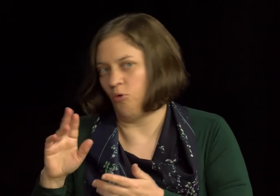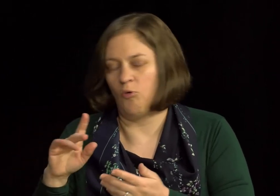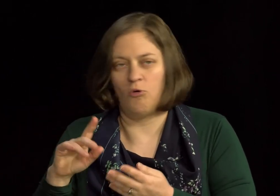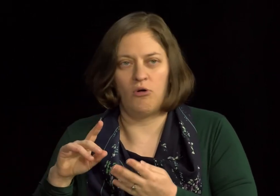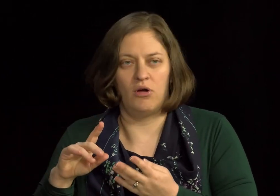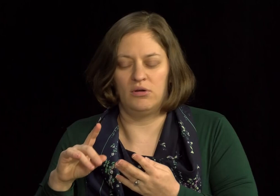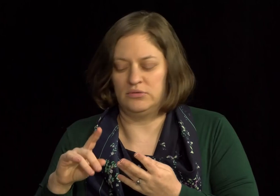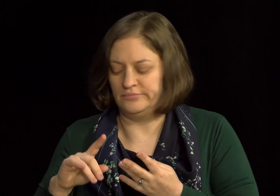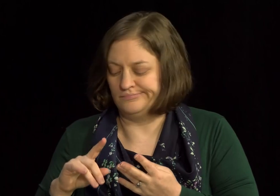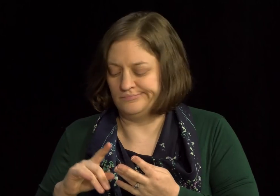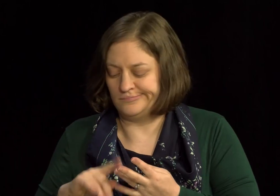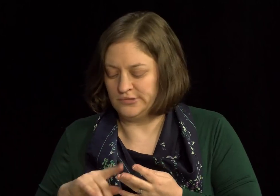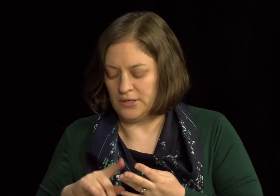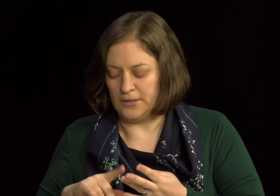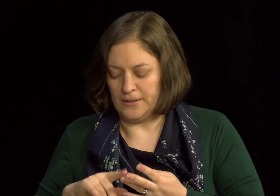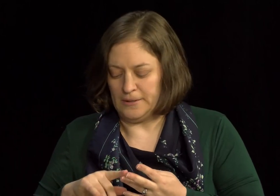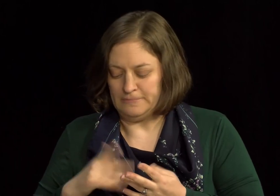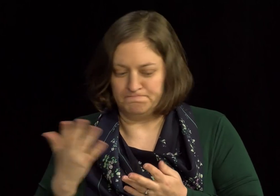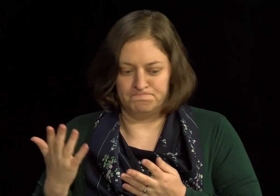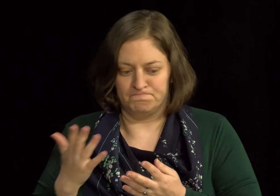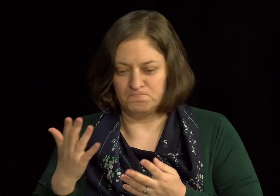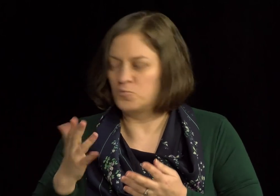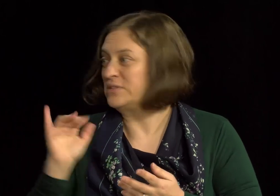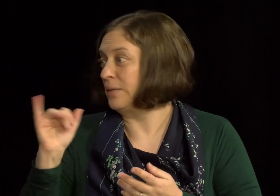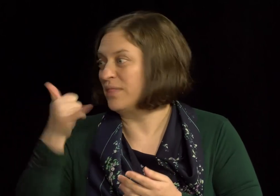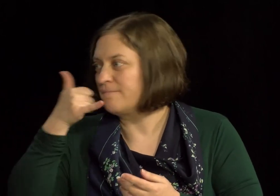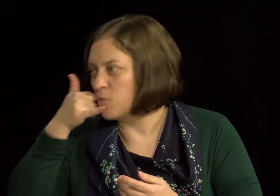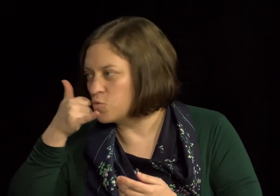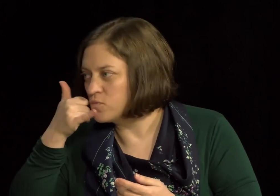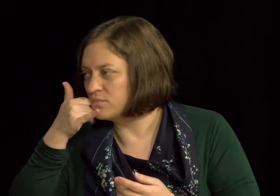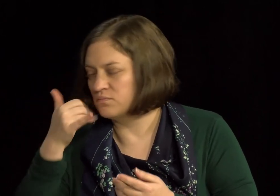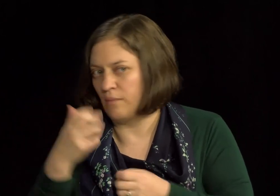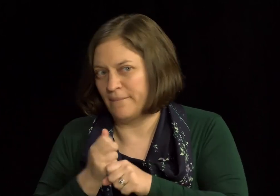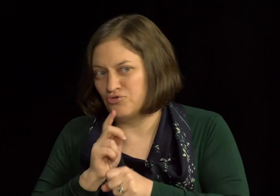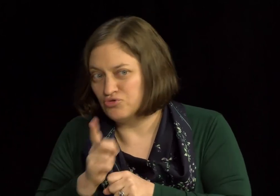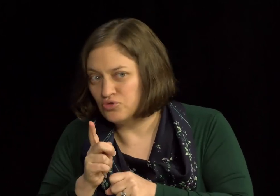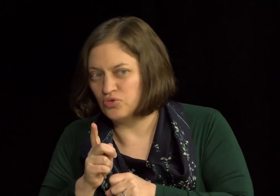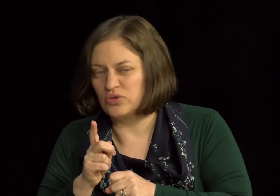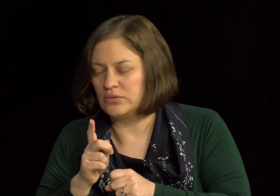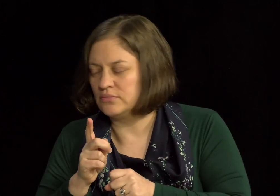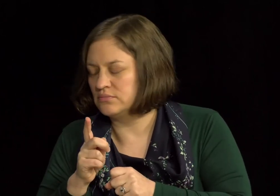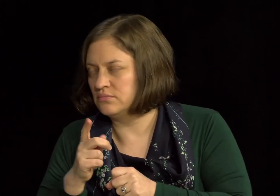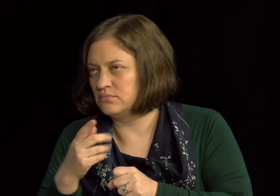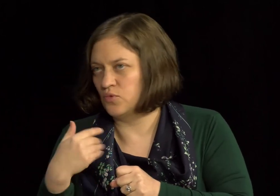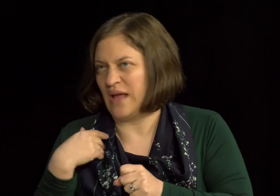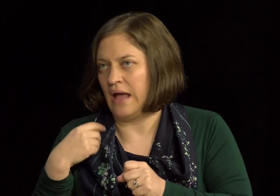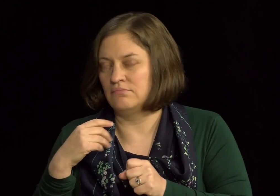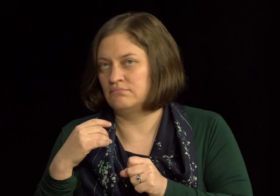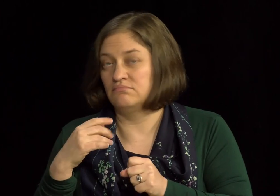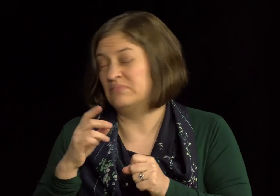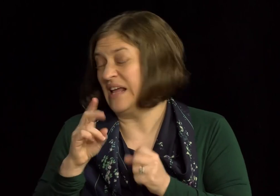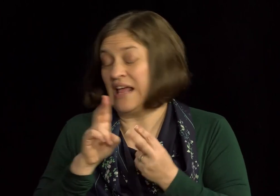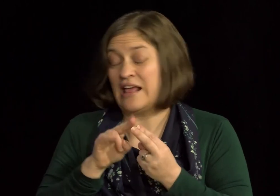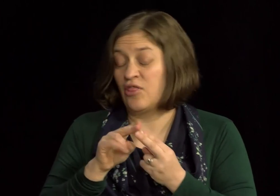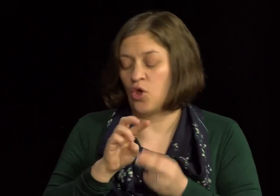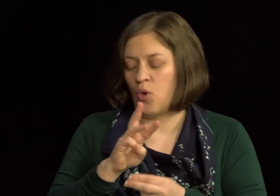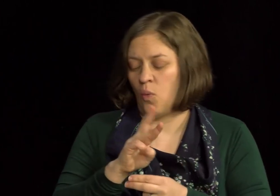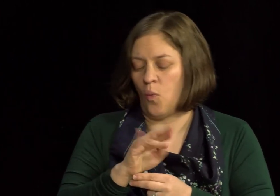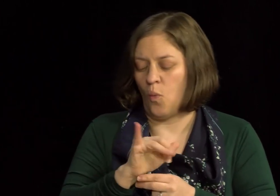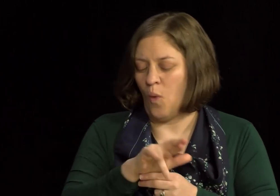a fire alarm? Um, so, what sorts of accessible house, um, equipment would there be? So, for the